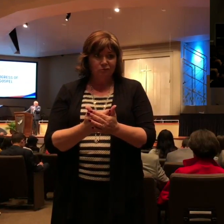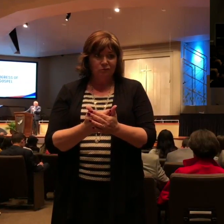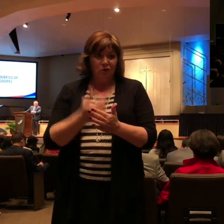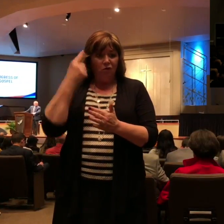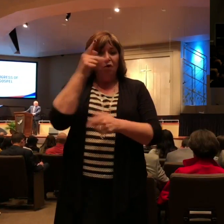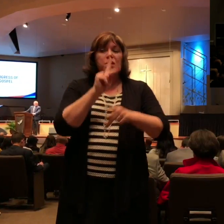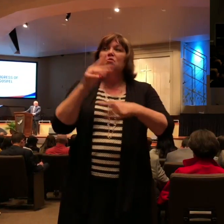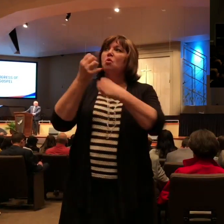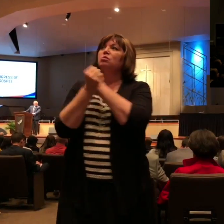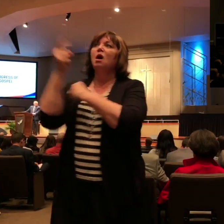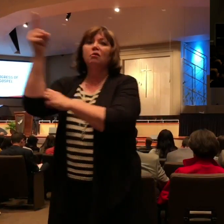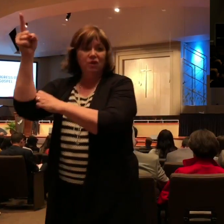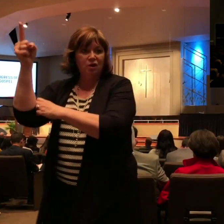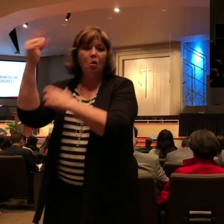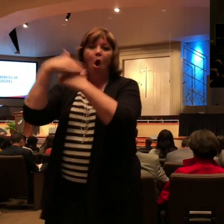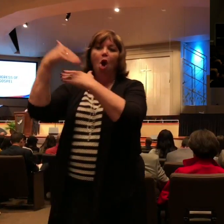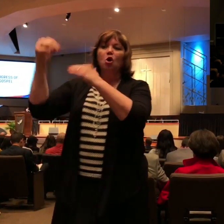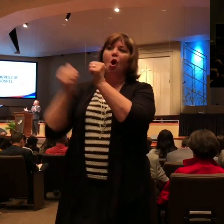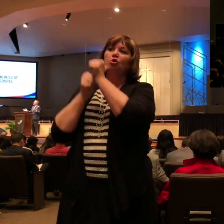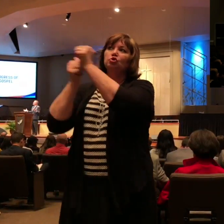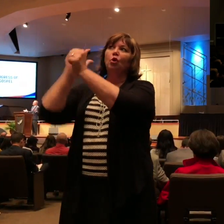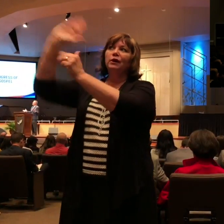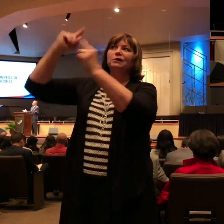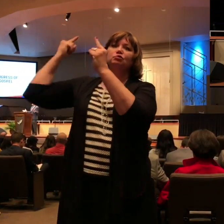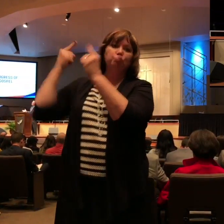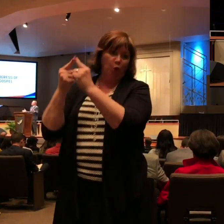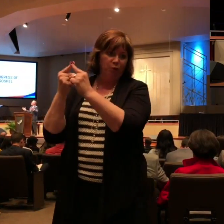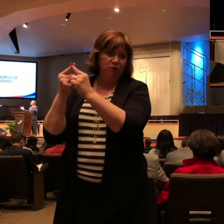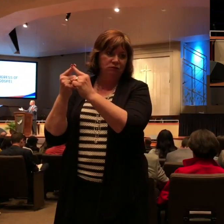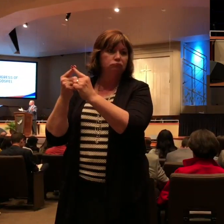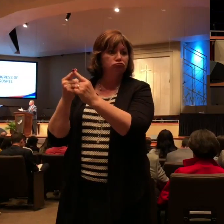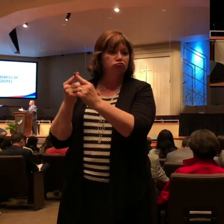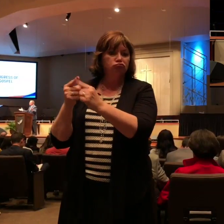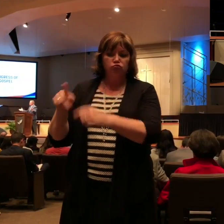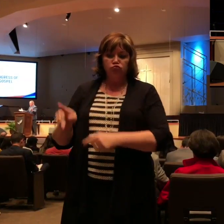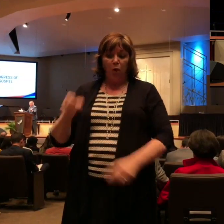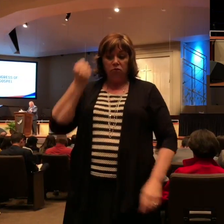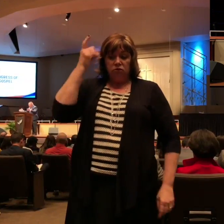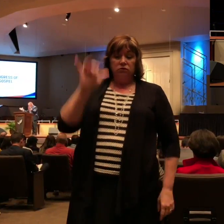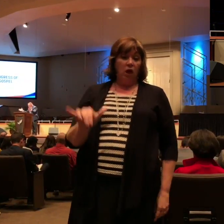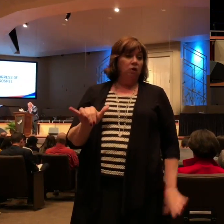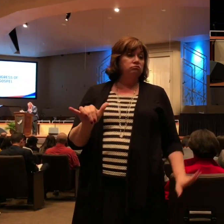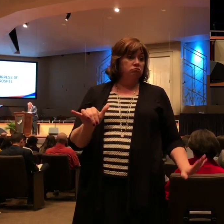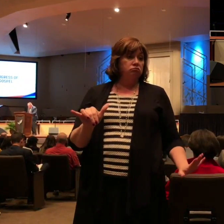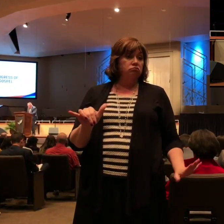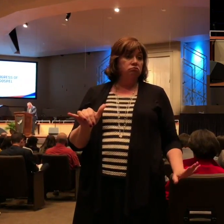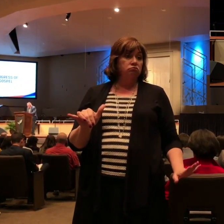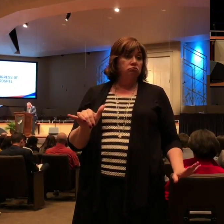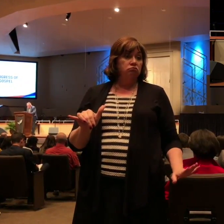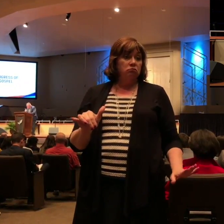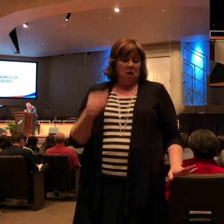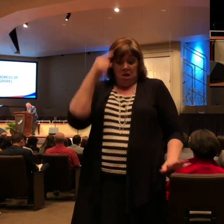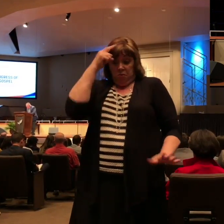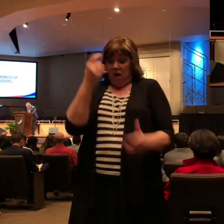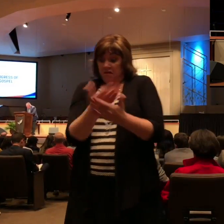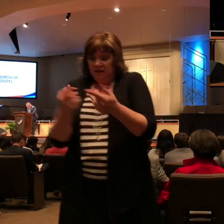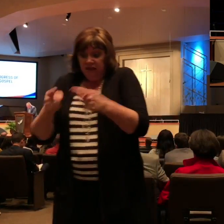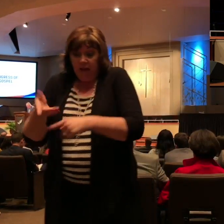how Paul felt about it. And we see the progress of the gospel, the furtherance of the gospel, even after what had been done to Paul. Paul knew